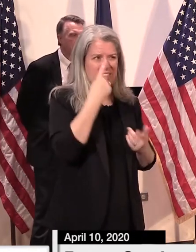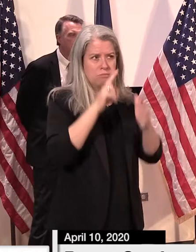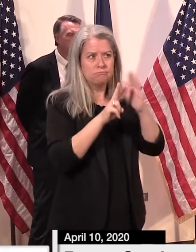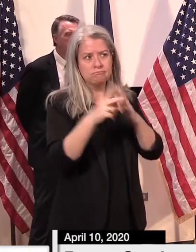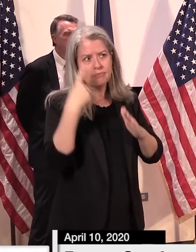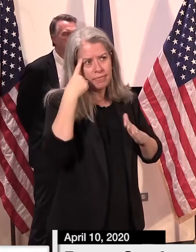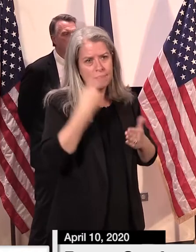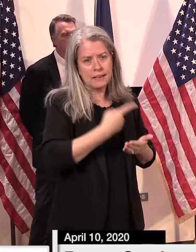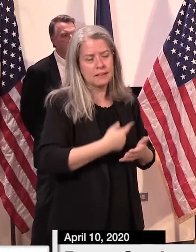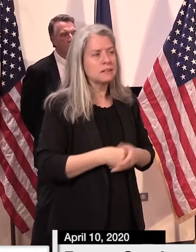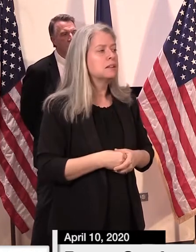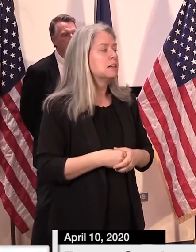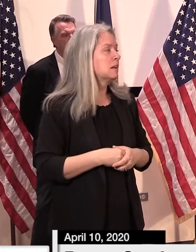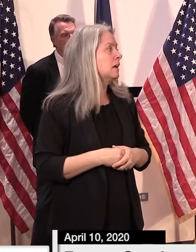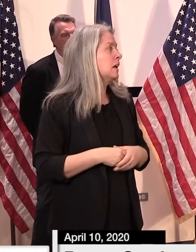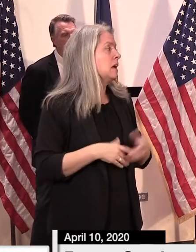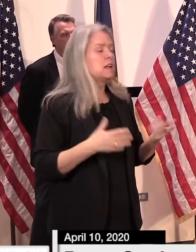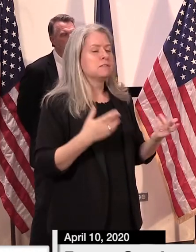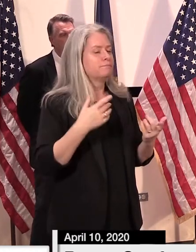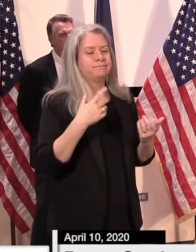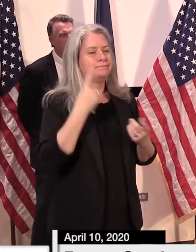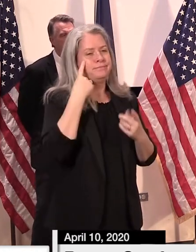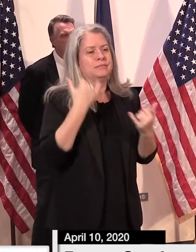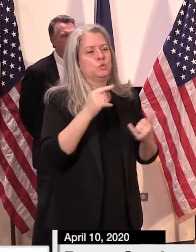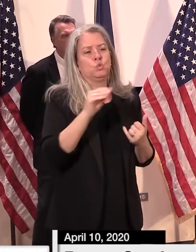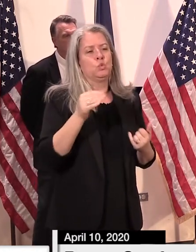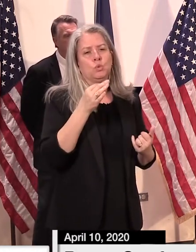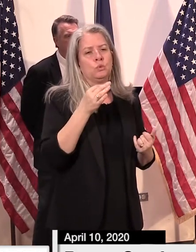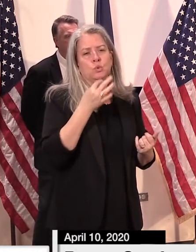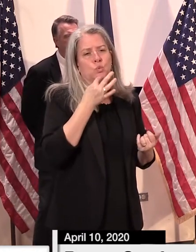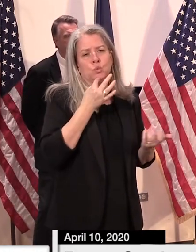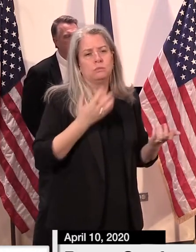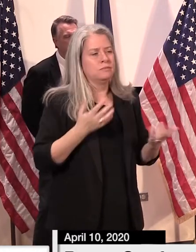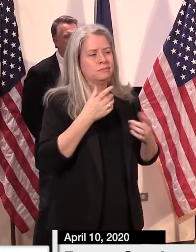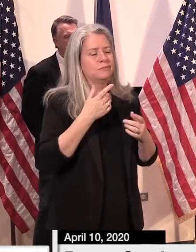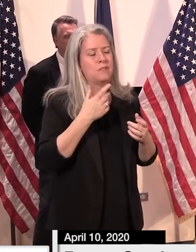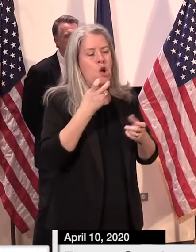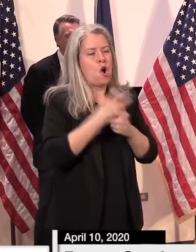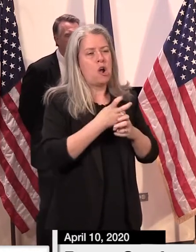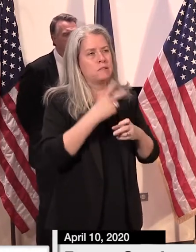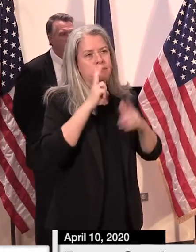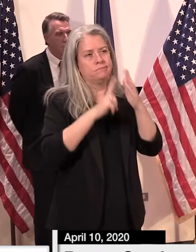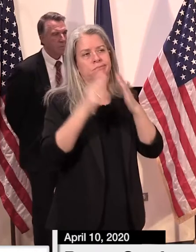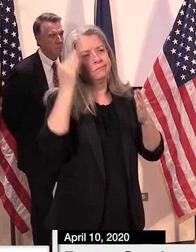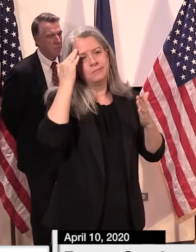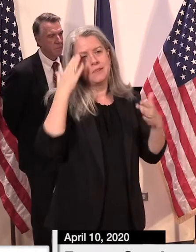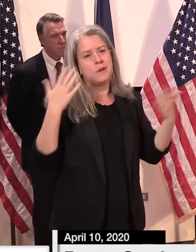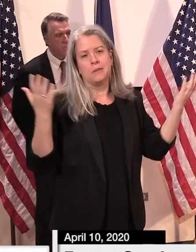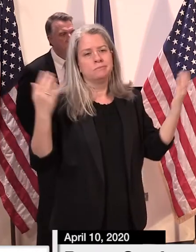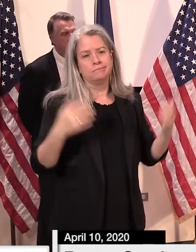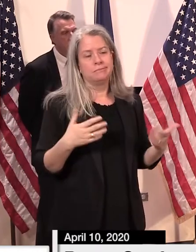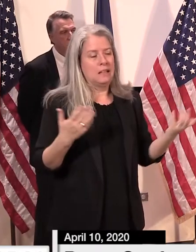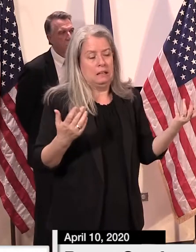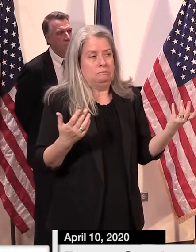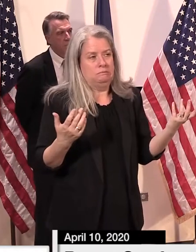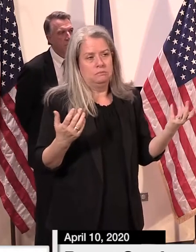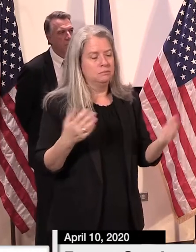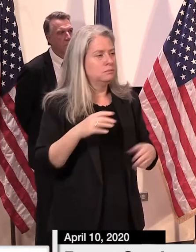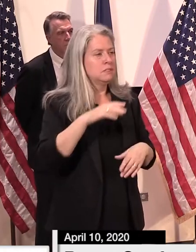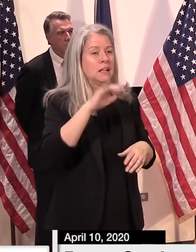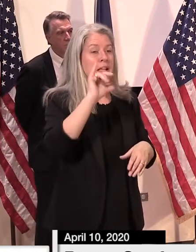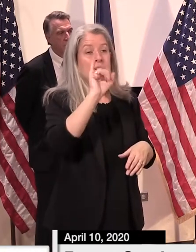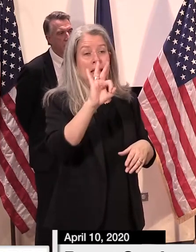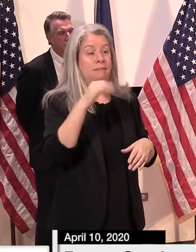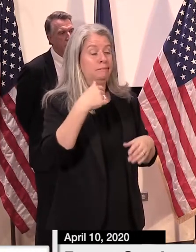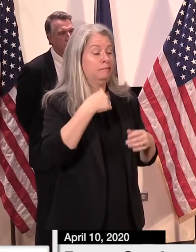I think at this point, it's too early to tell. I can say if we just take the rough numbers, not doing